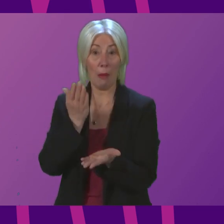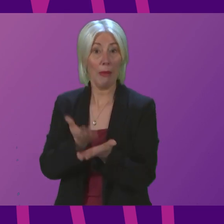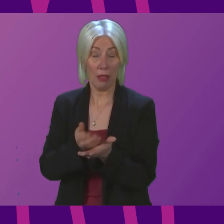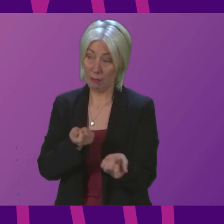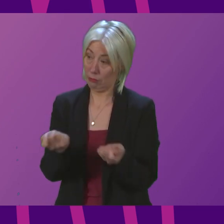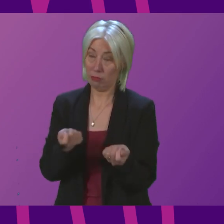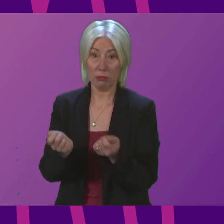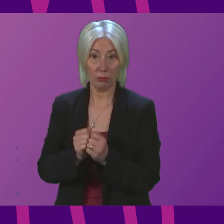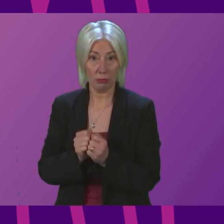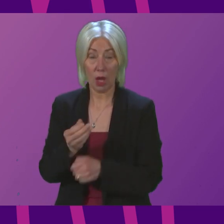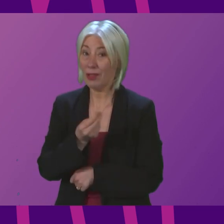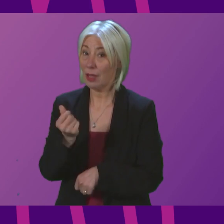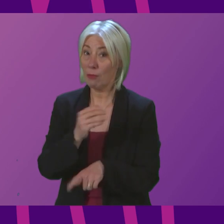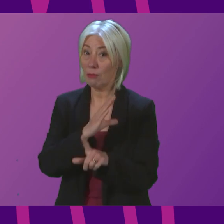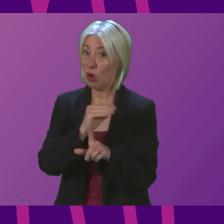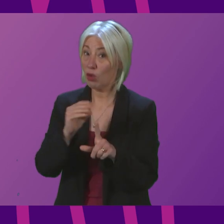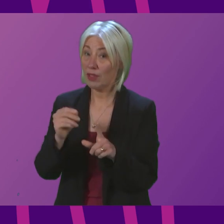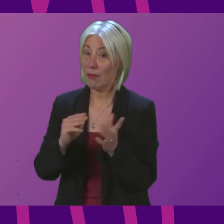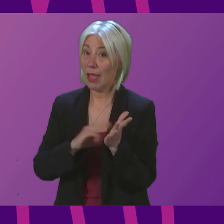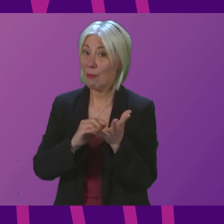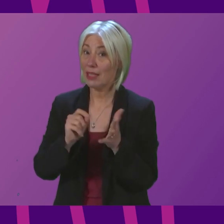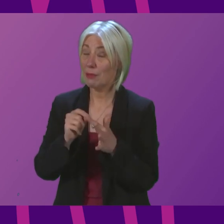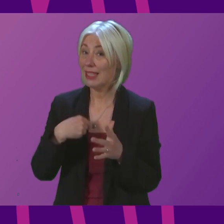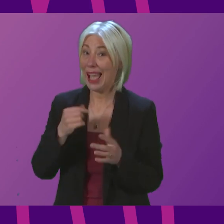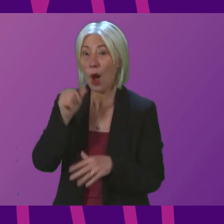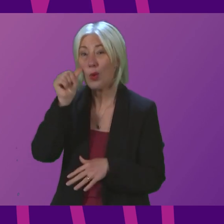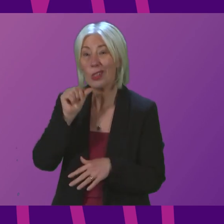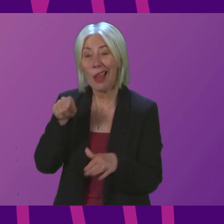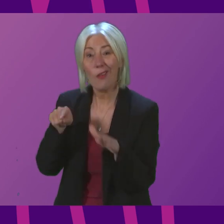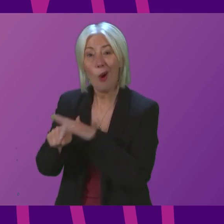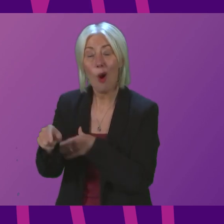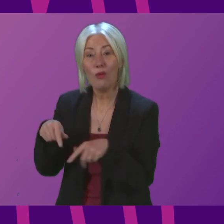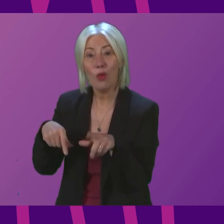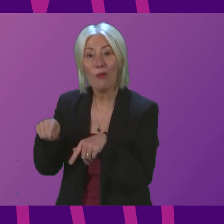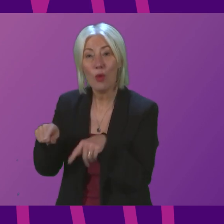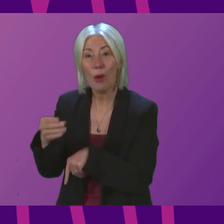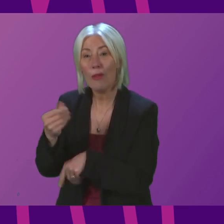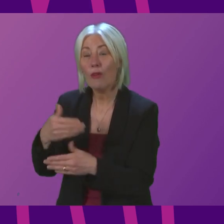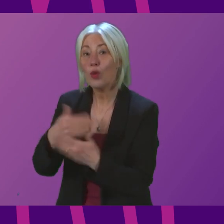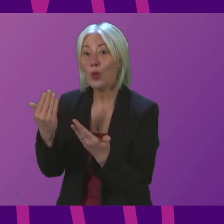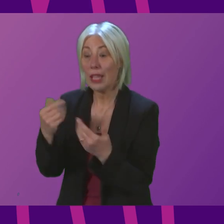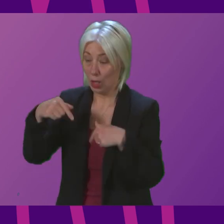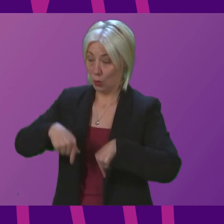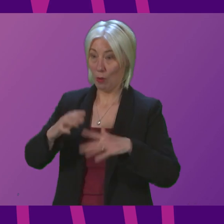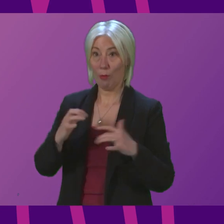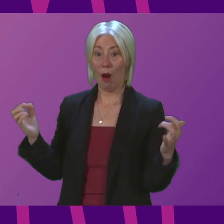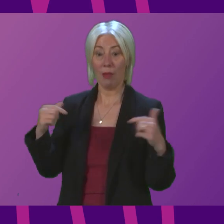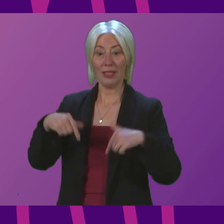Unlike some Tory MSPs, you won't find me skiving off to the football for a few days when Parliament is sitting.